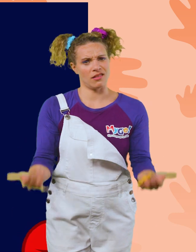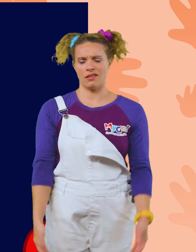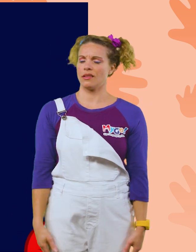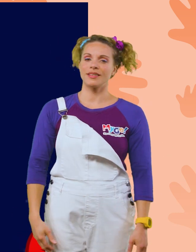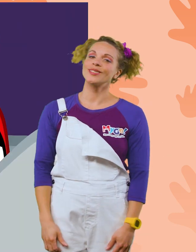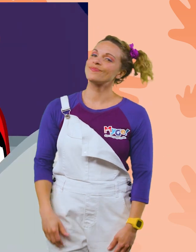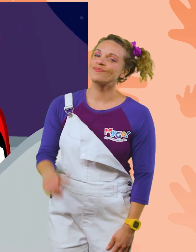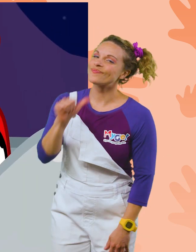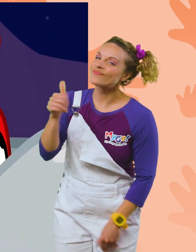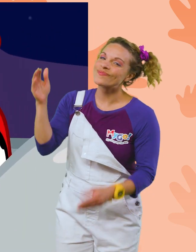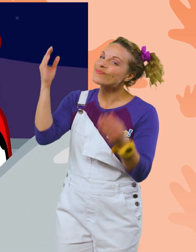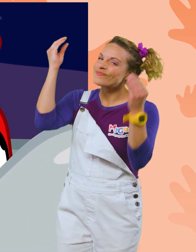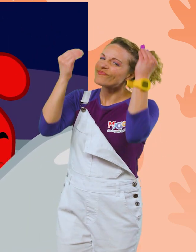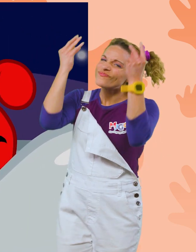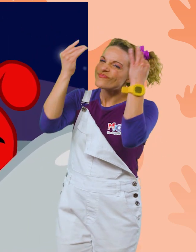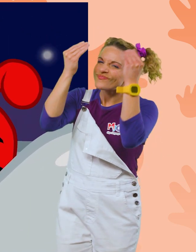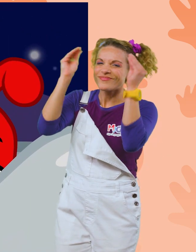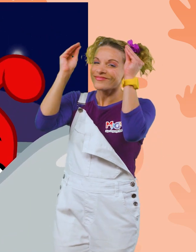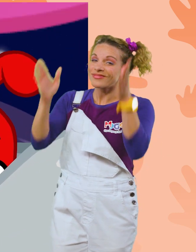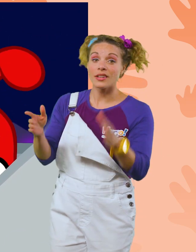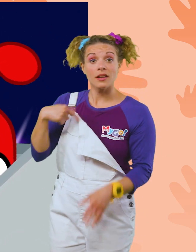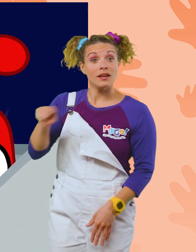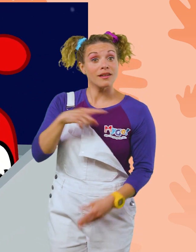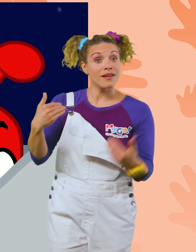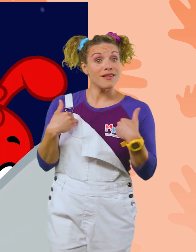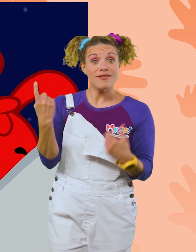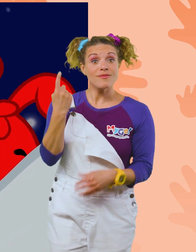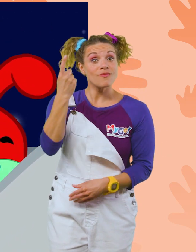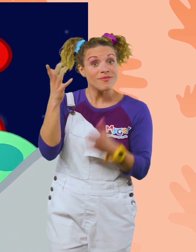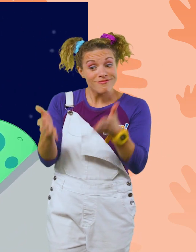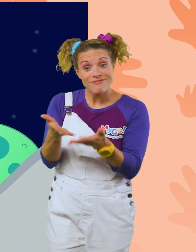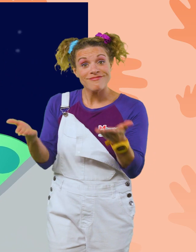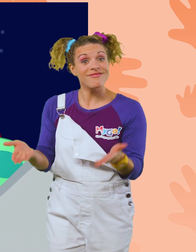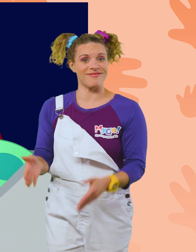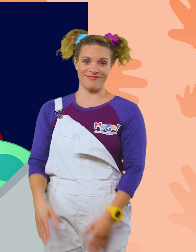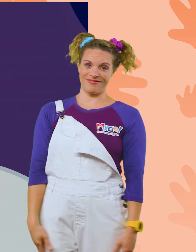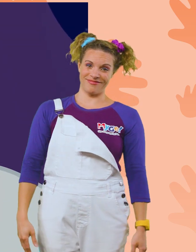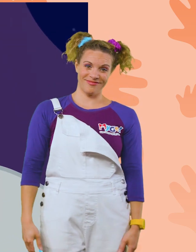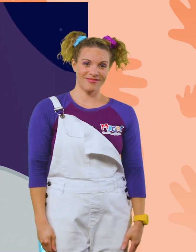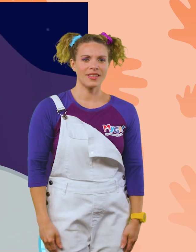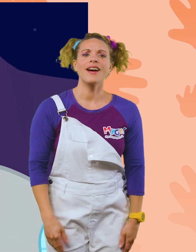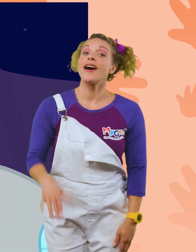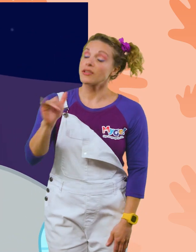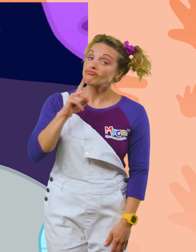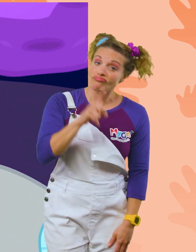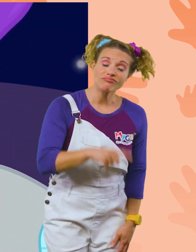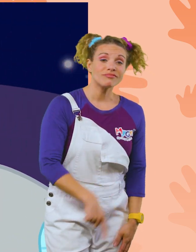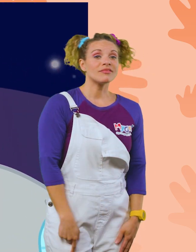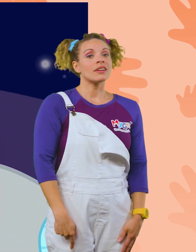Don't beat yourself up, Professor. We only have one item left. That's true. Well,